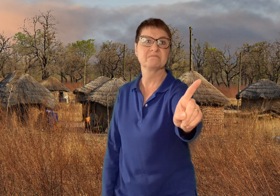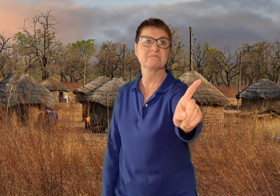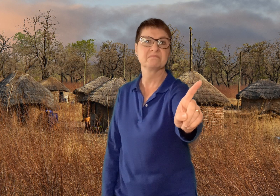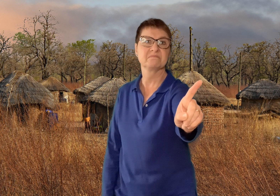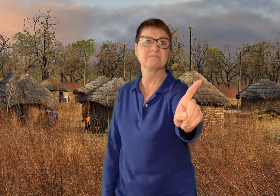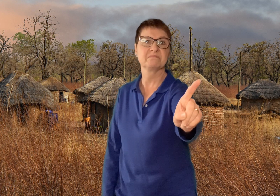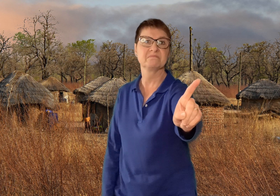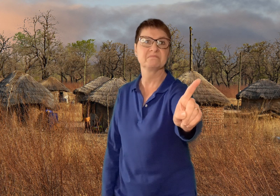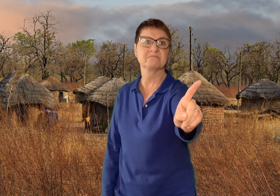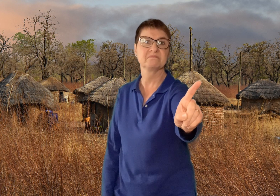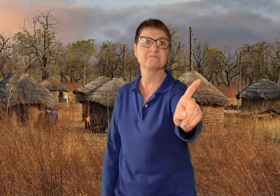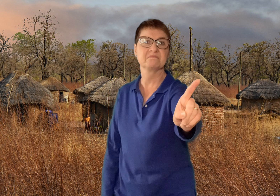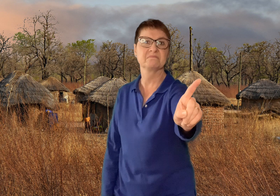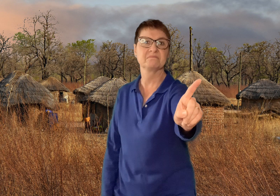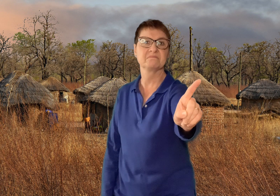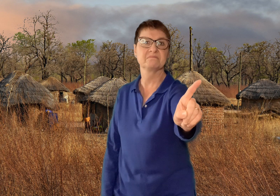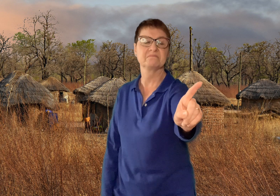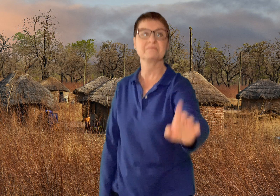And neutral.